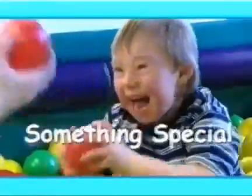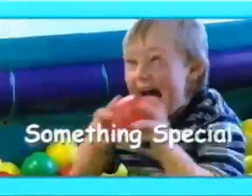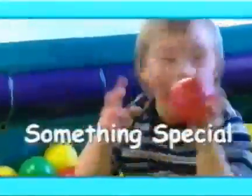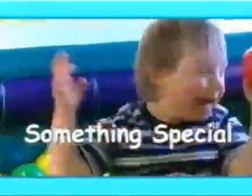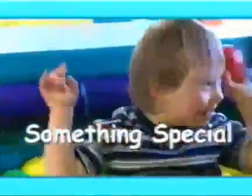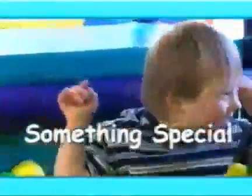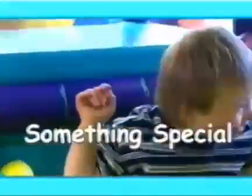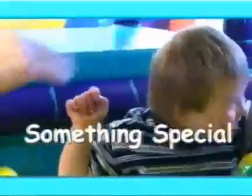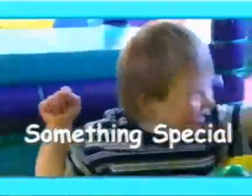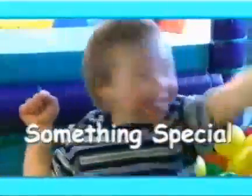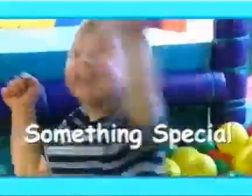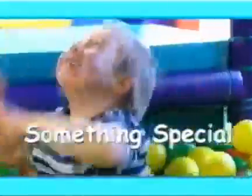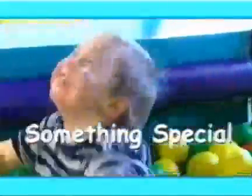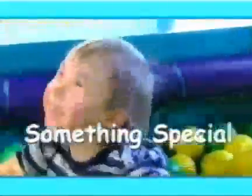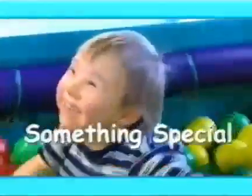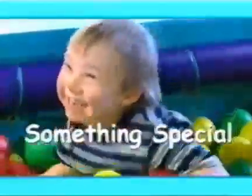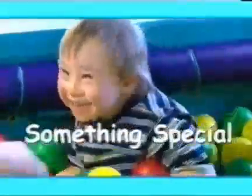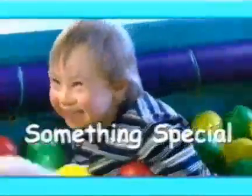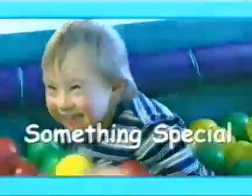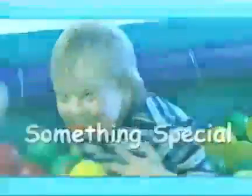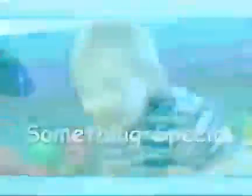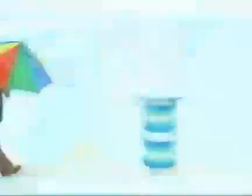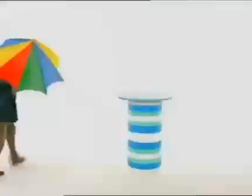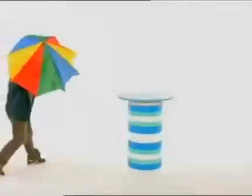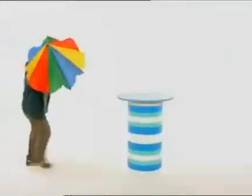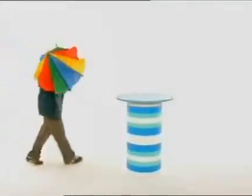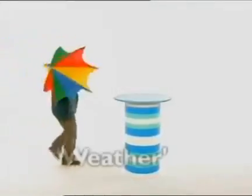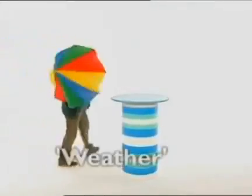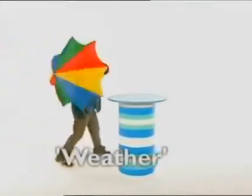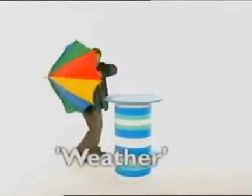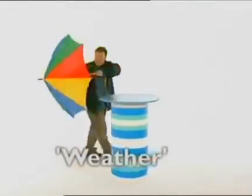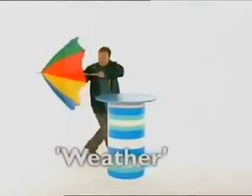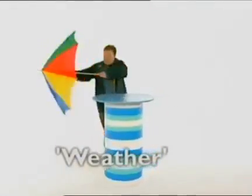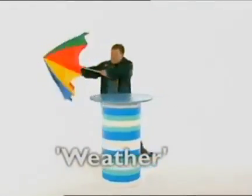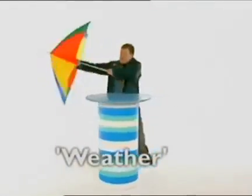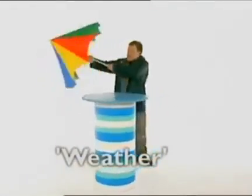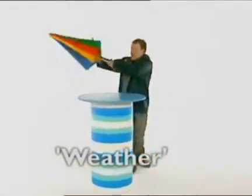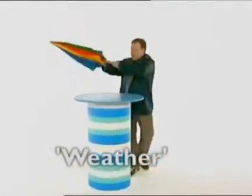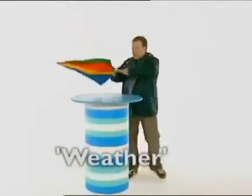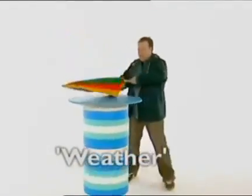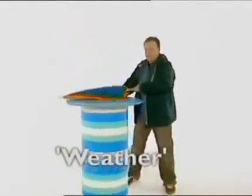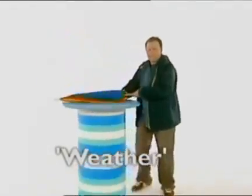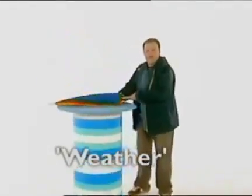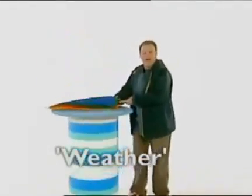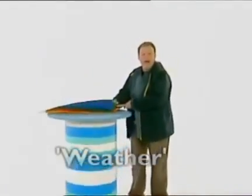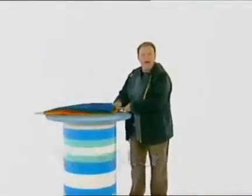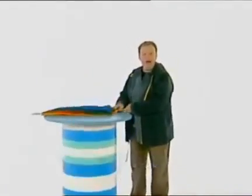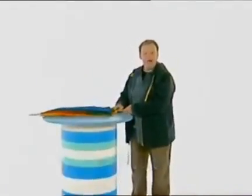Something special! Oh, deary me! Oh!